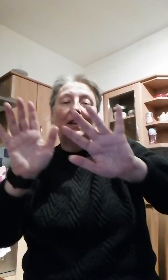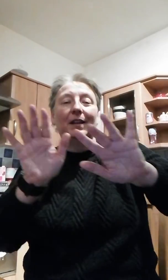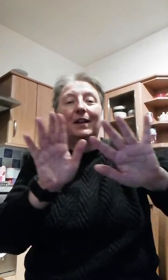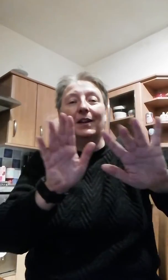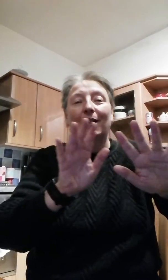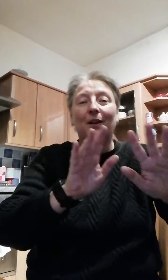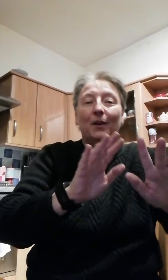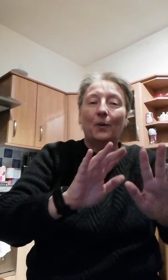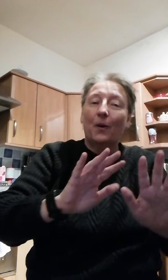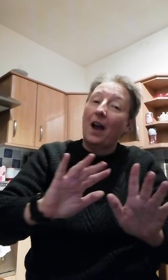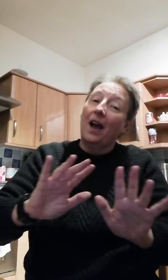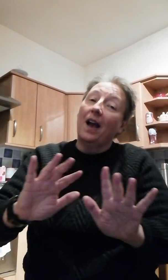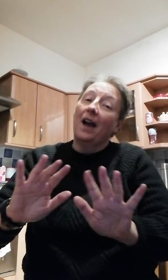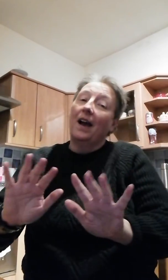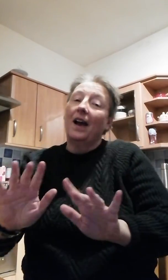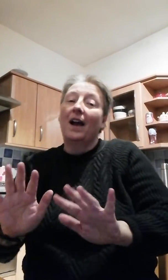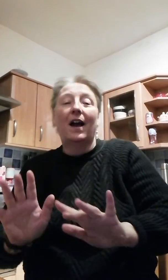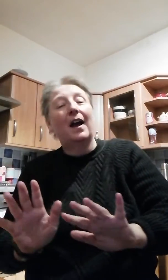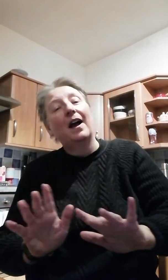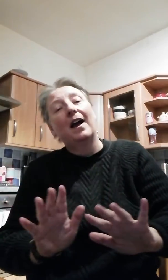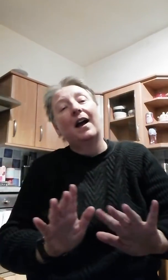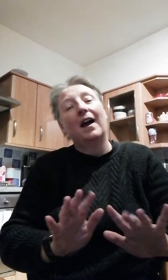white